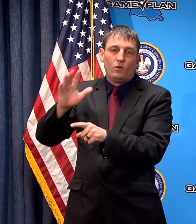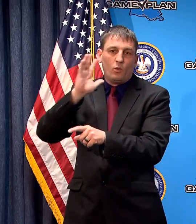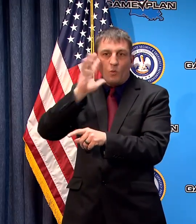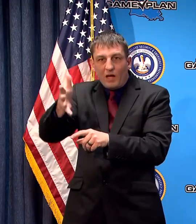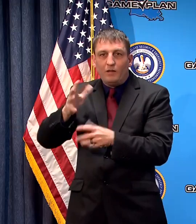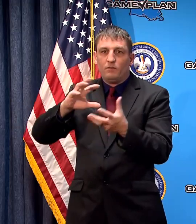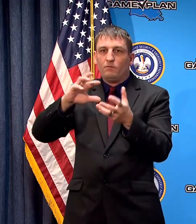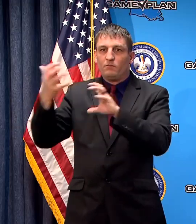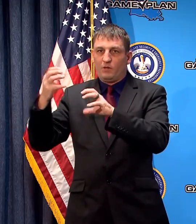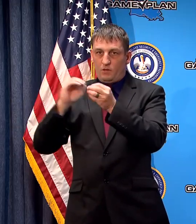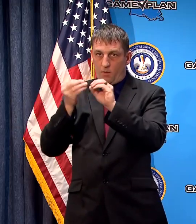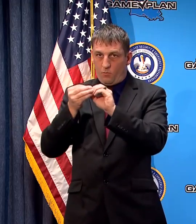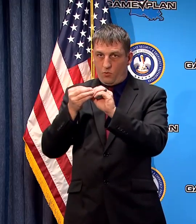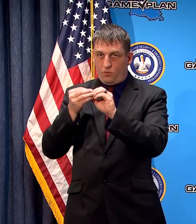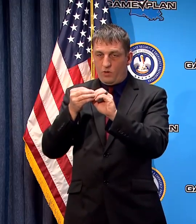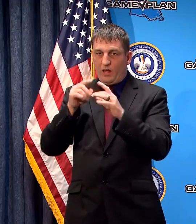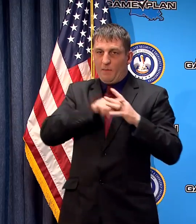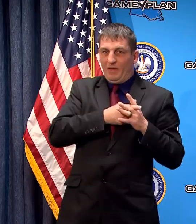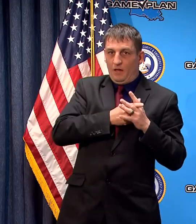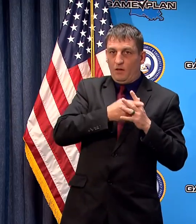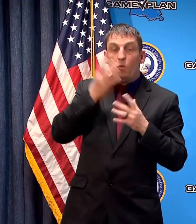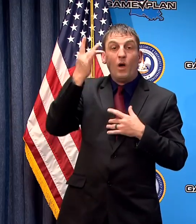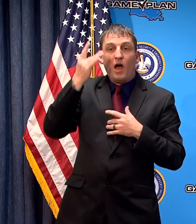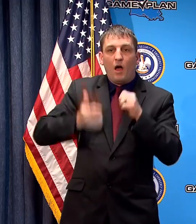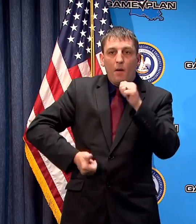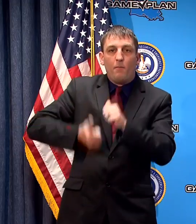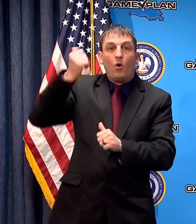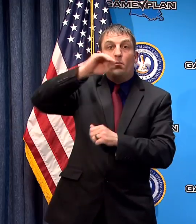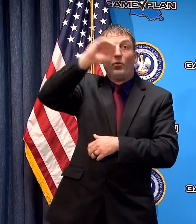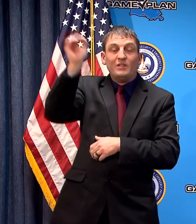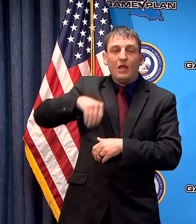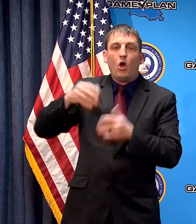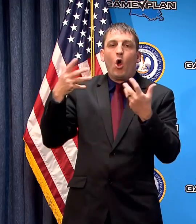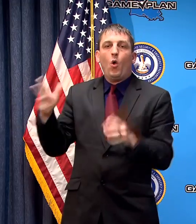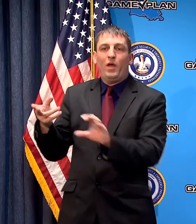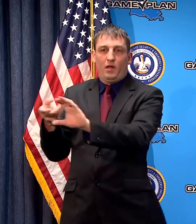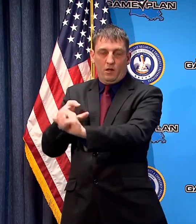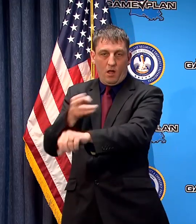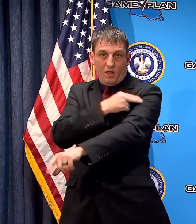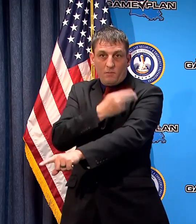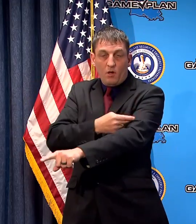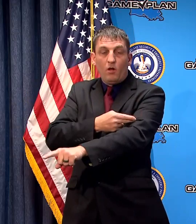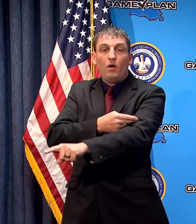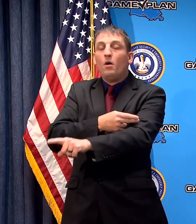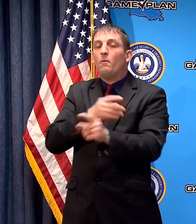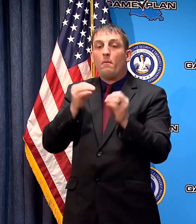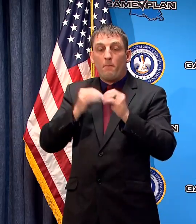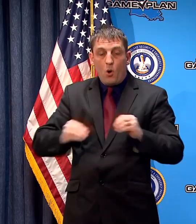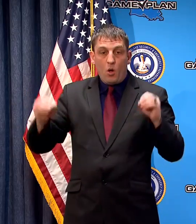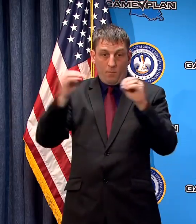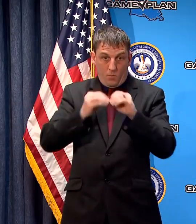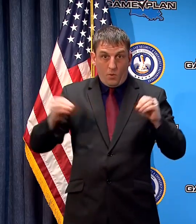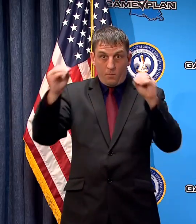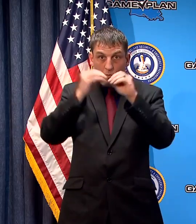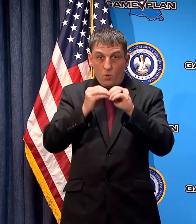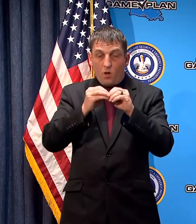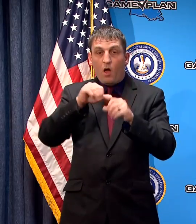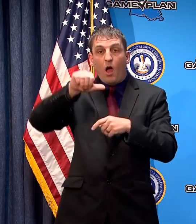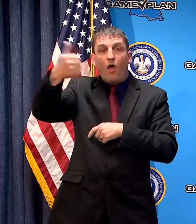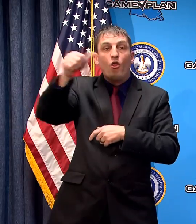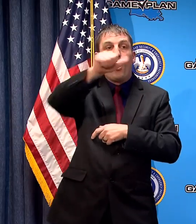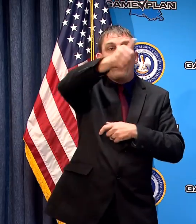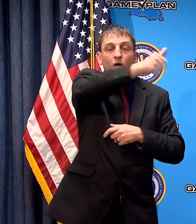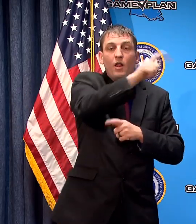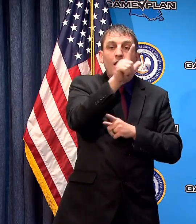early on because a high percentage of those people were in the hospital but as multiple other testing